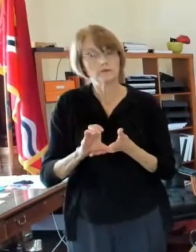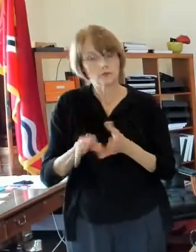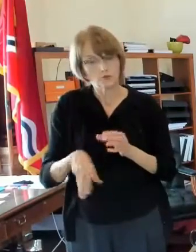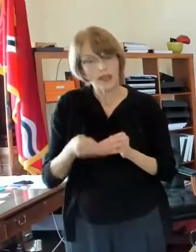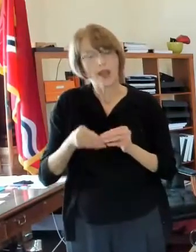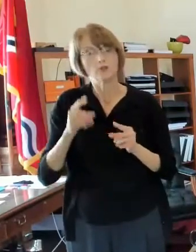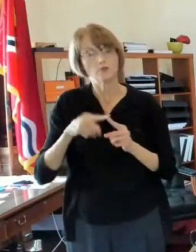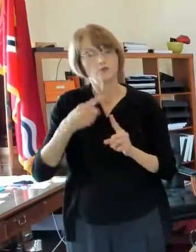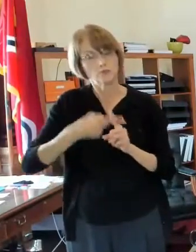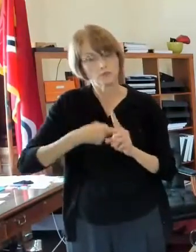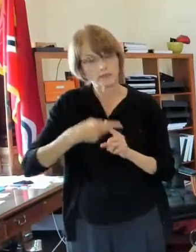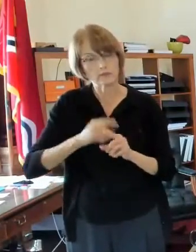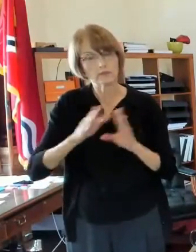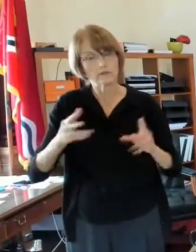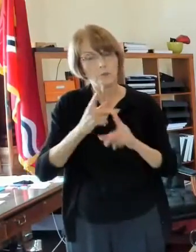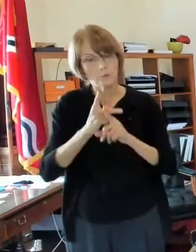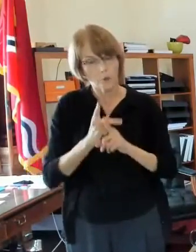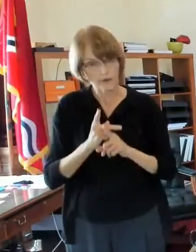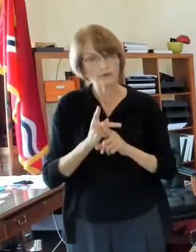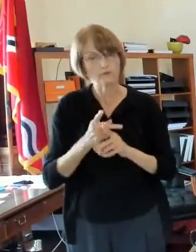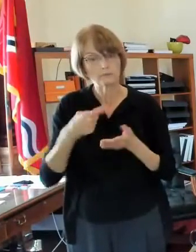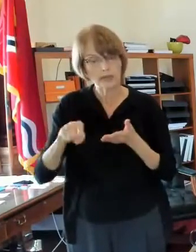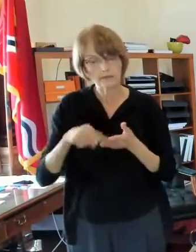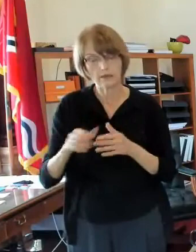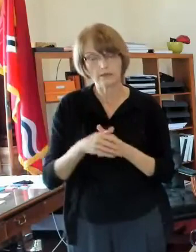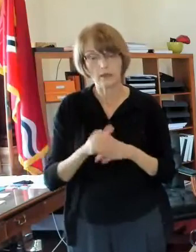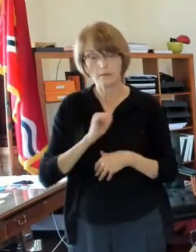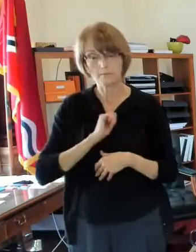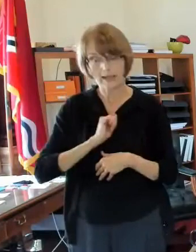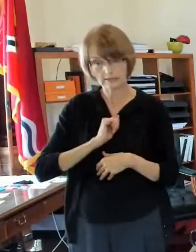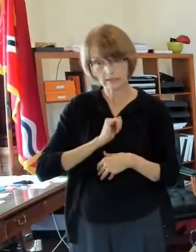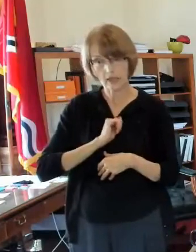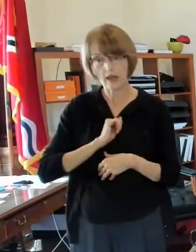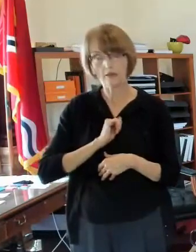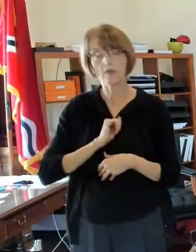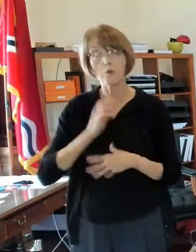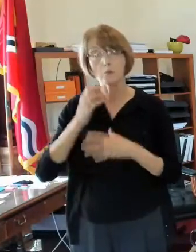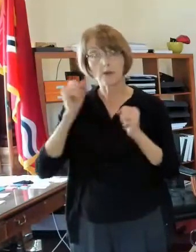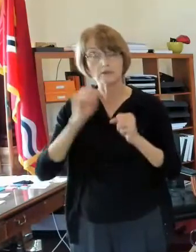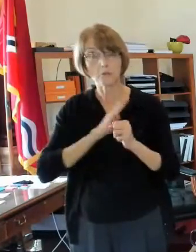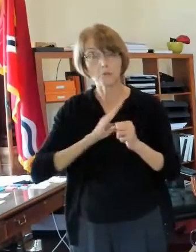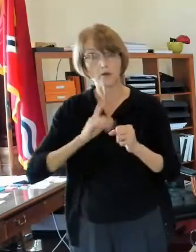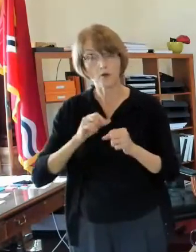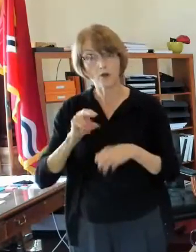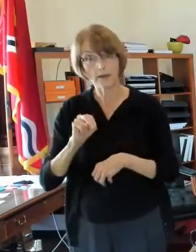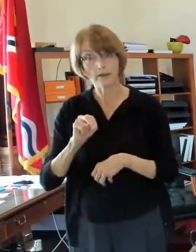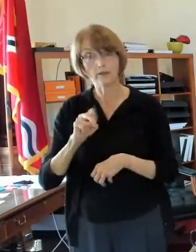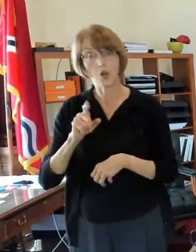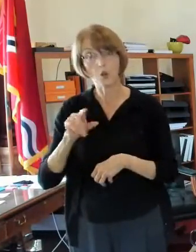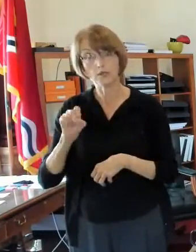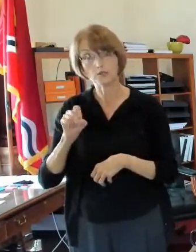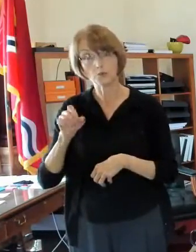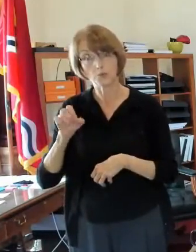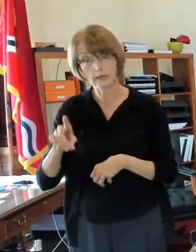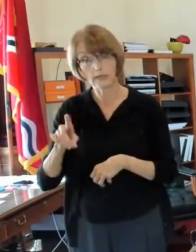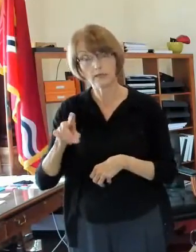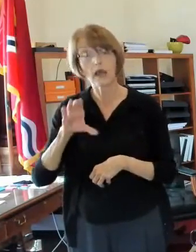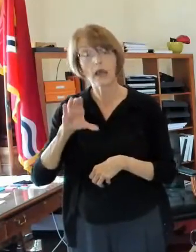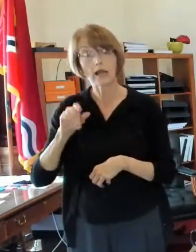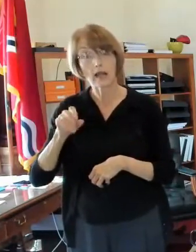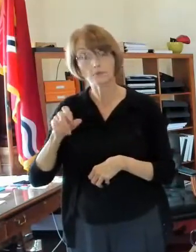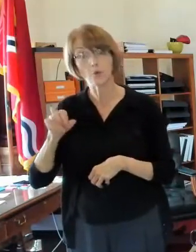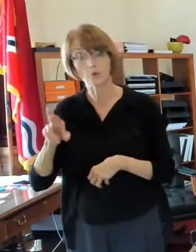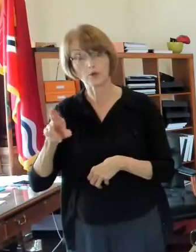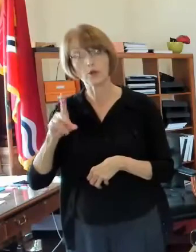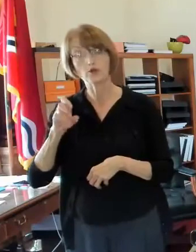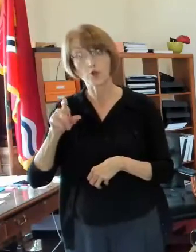that that group is made up of myself president of board of alderman lewis reid comptroller darlene green uh if we can get